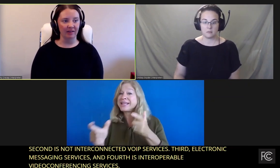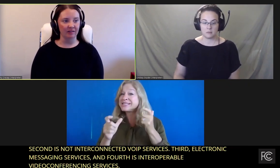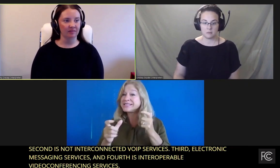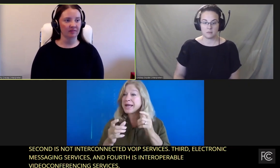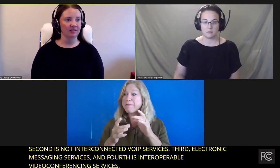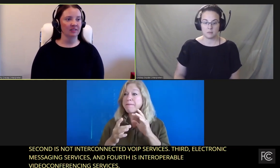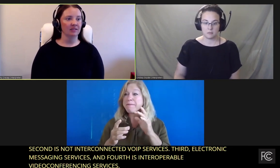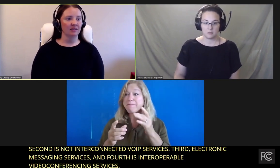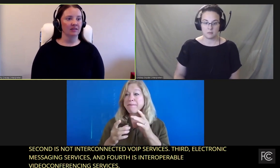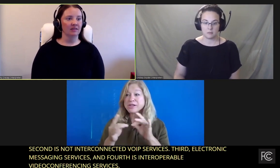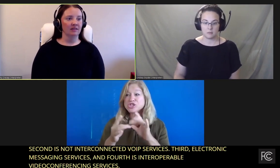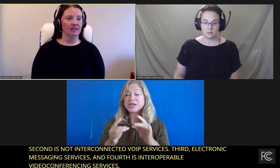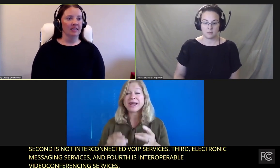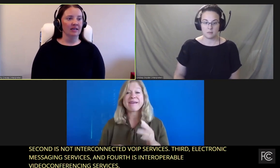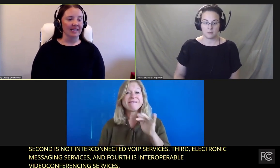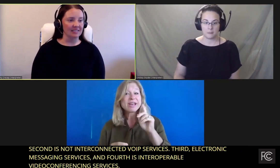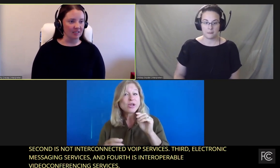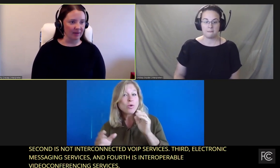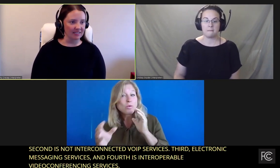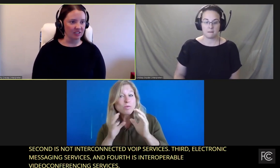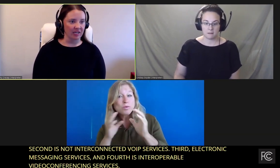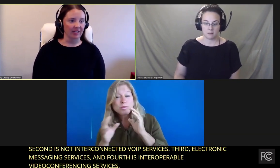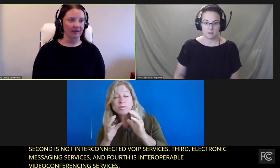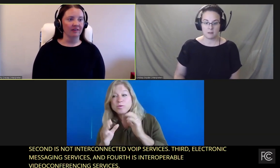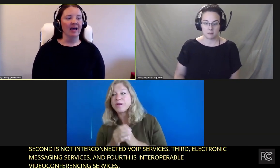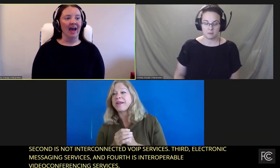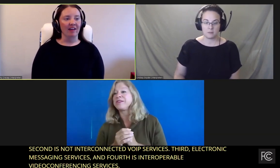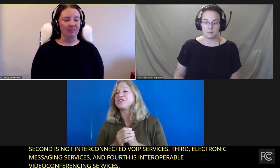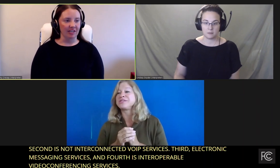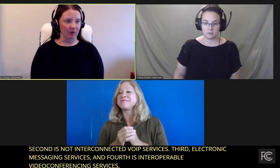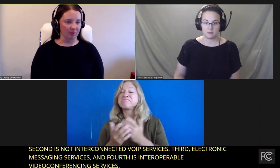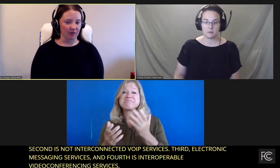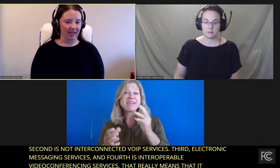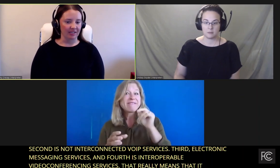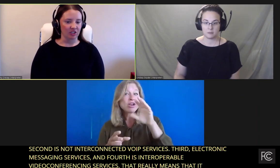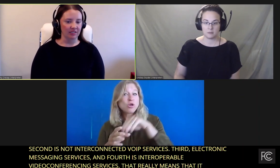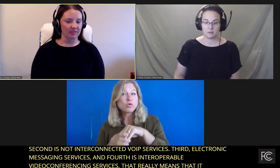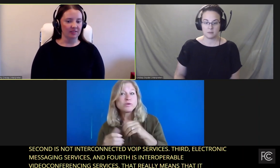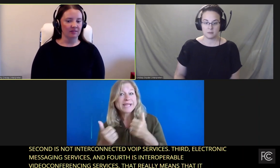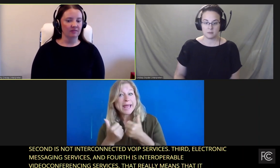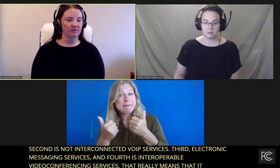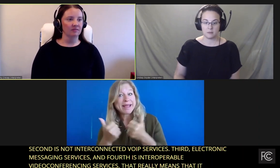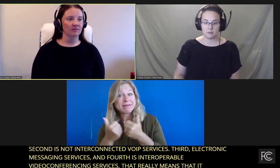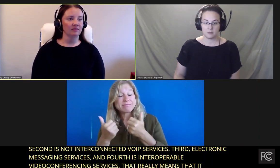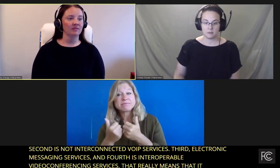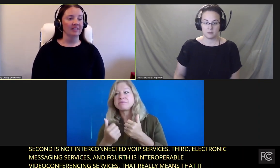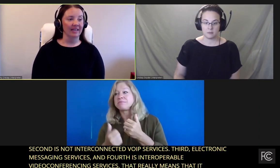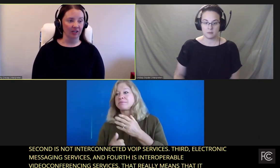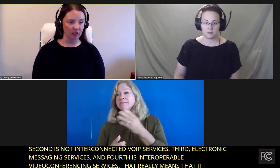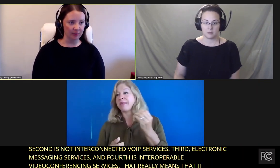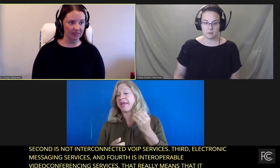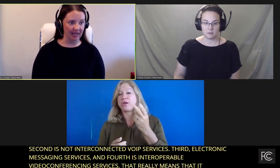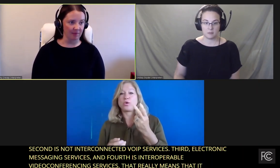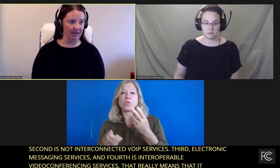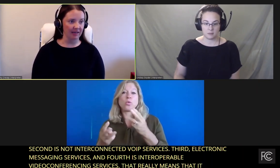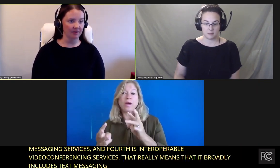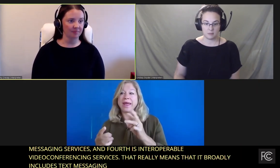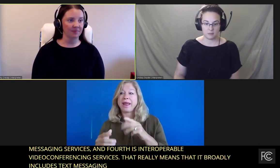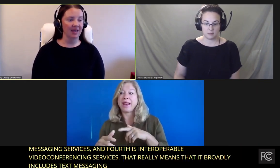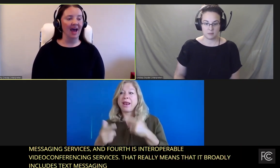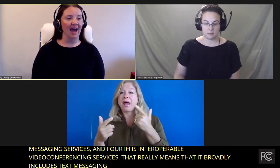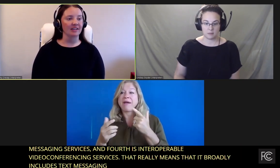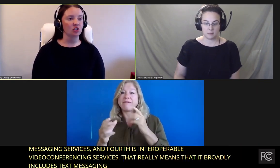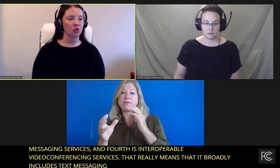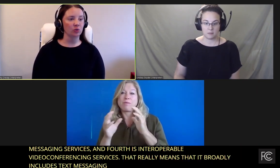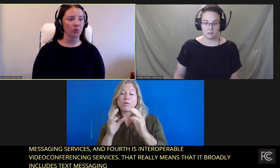email, instant messaging, and video communications. It includes gaming